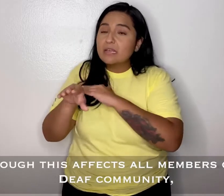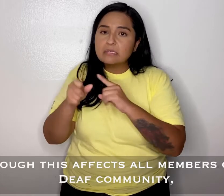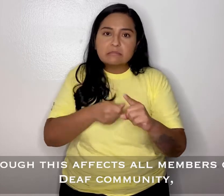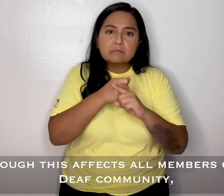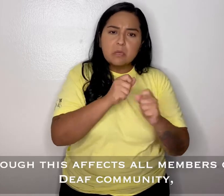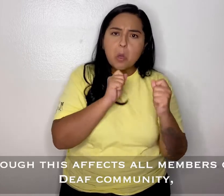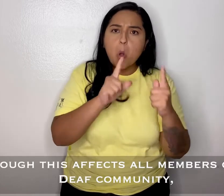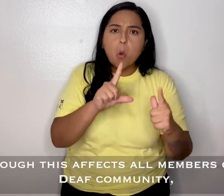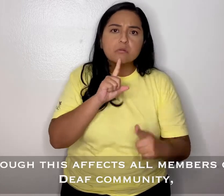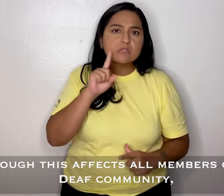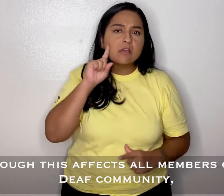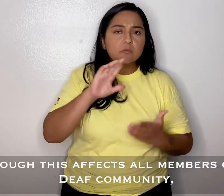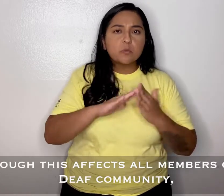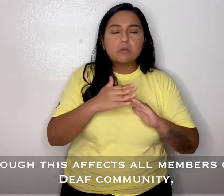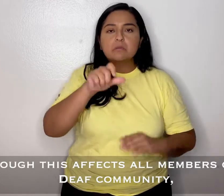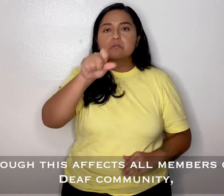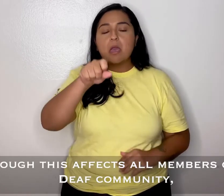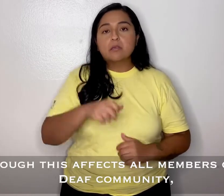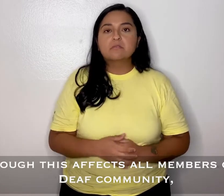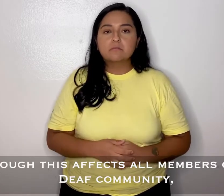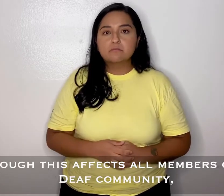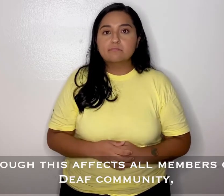Although this affects all members of the Deaf community.